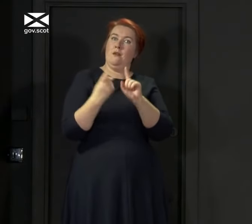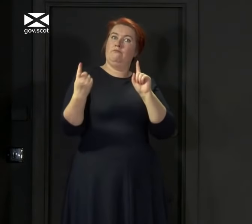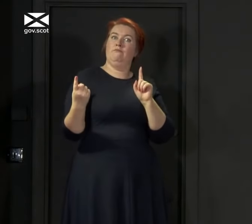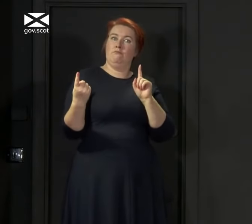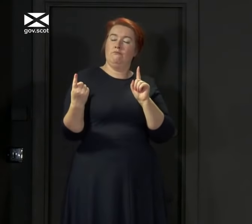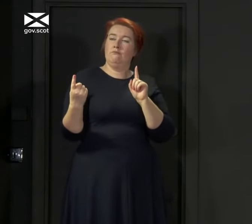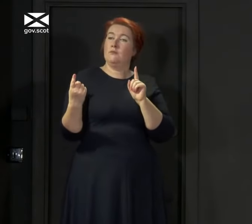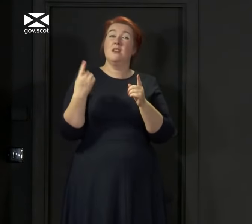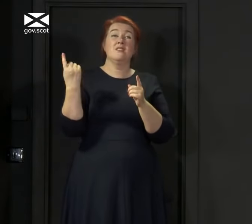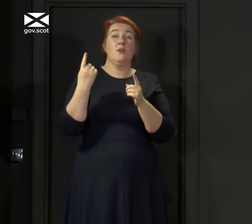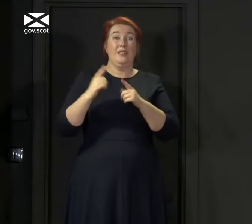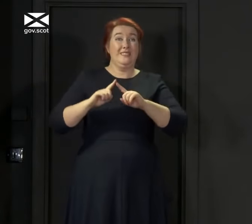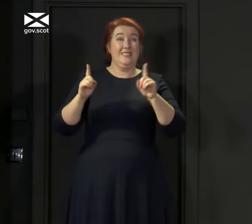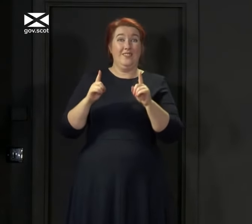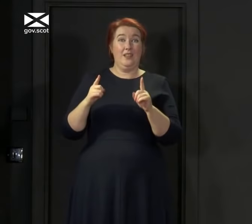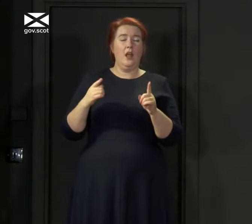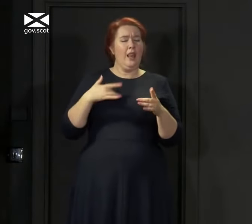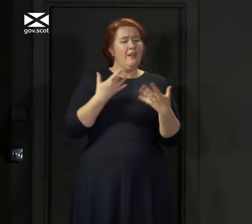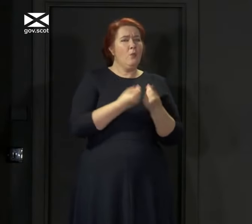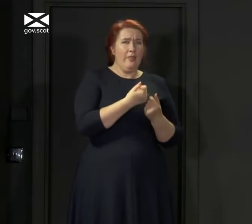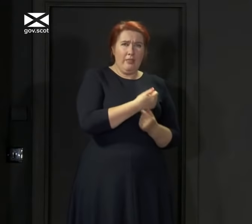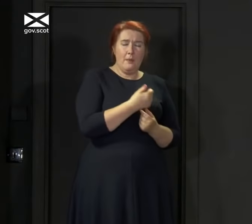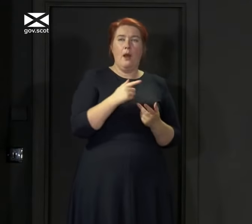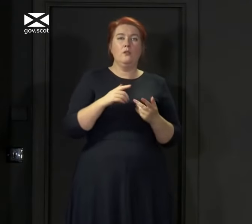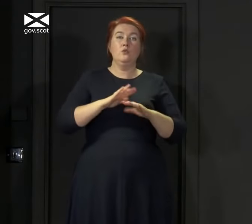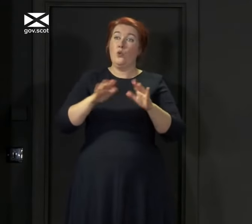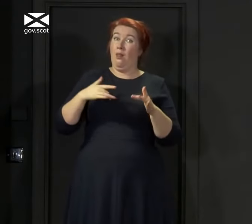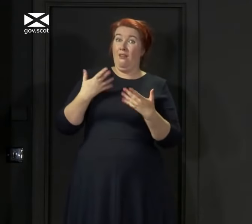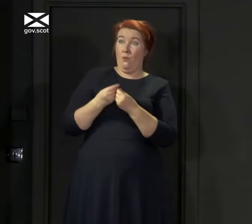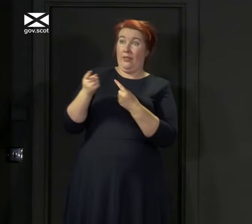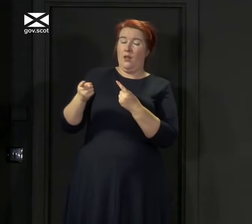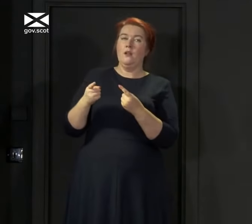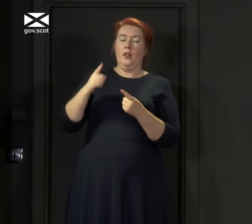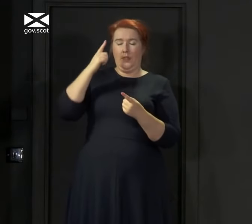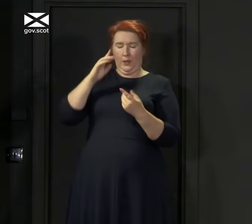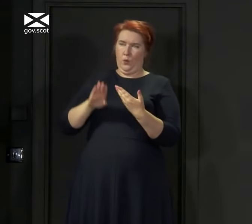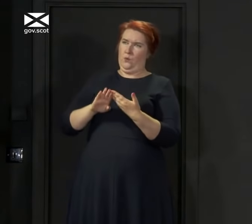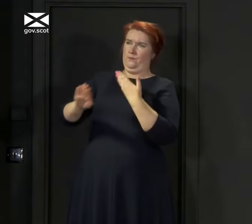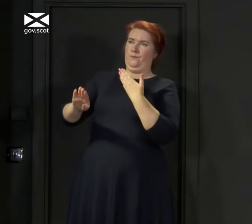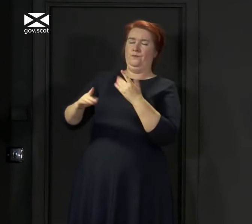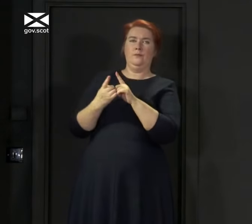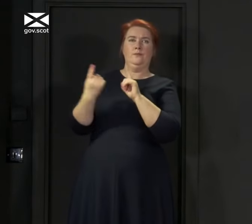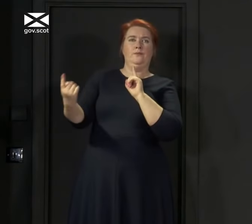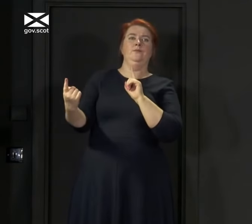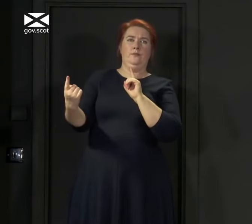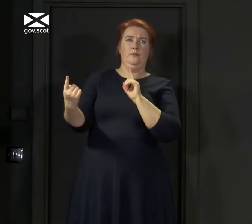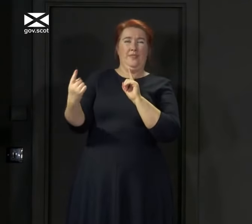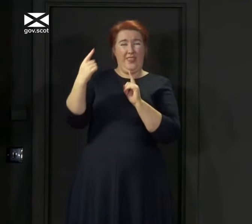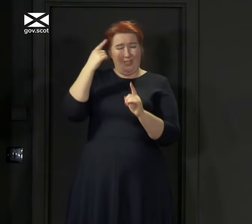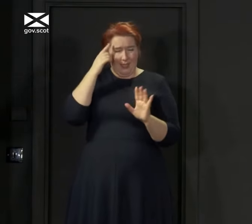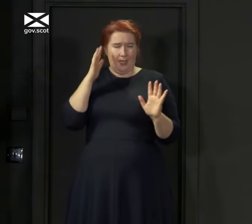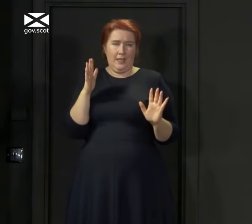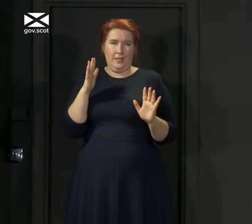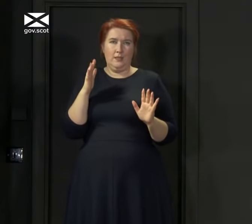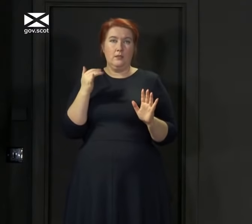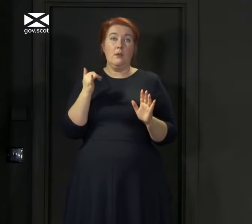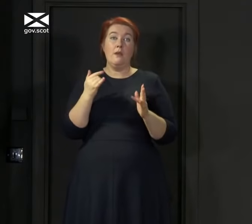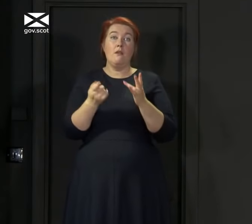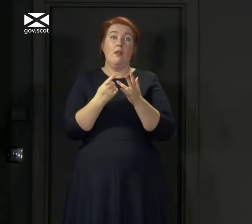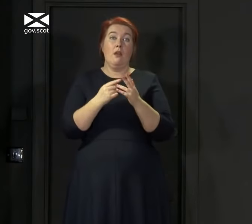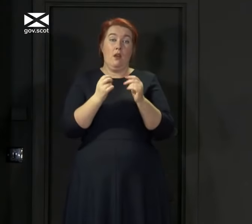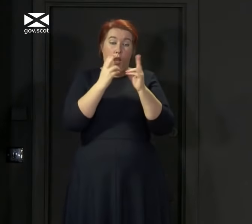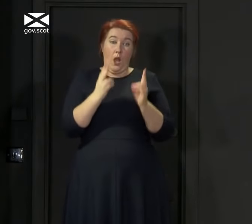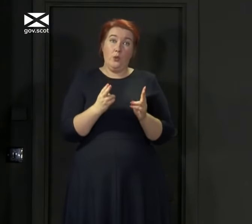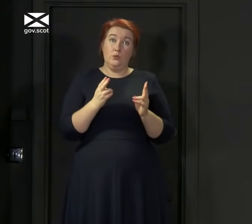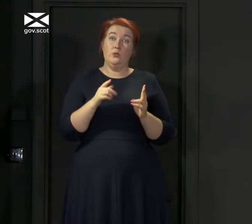somebody in a different household, I ask you to stop and think about the distance between you and the other person. And if you've got other households in